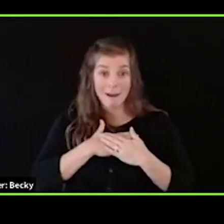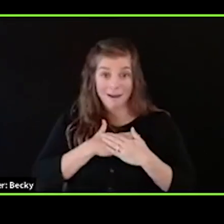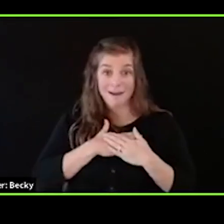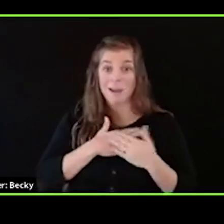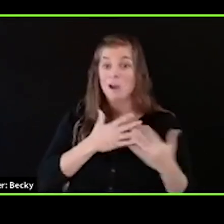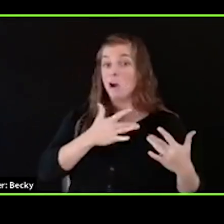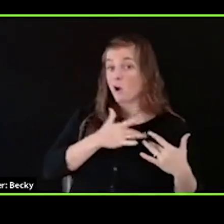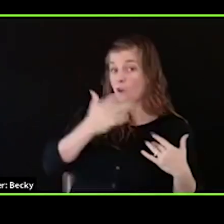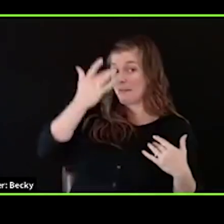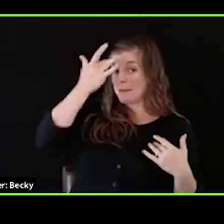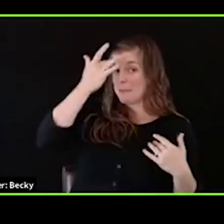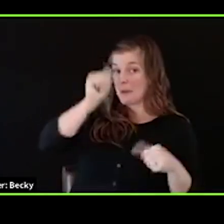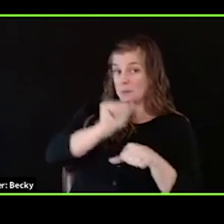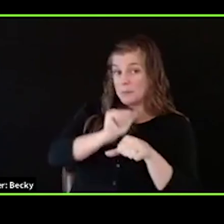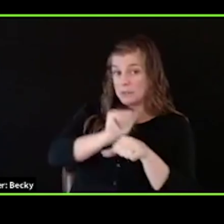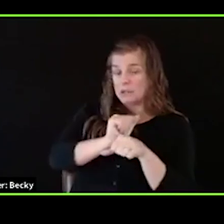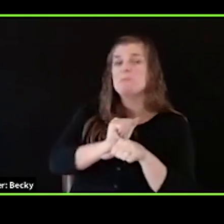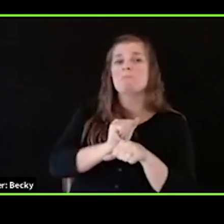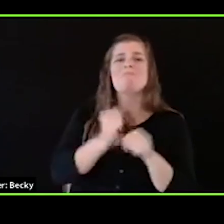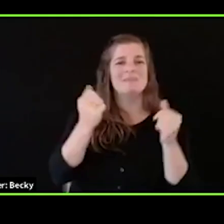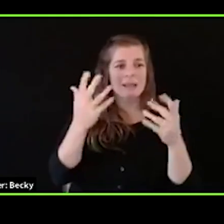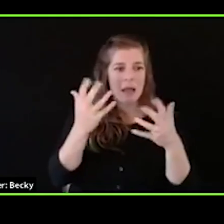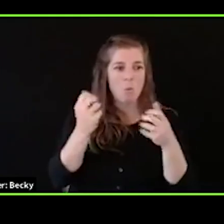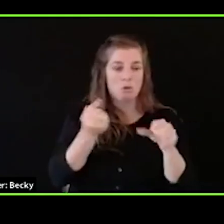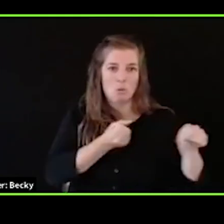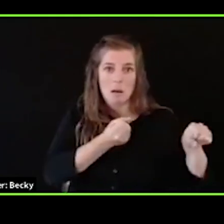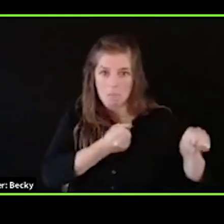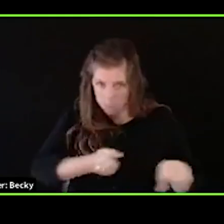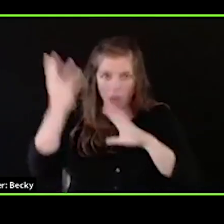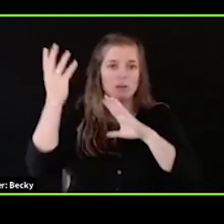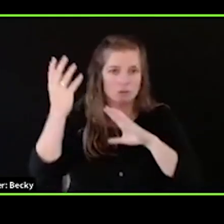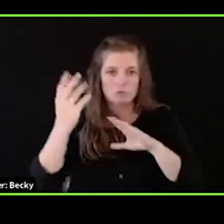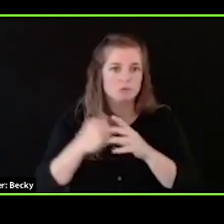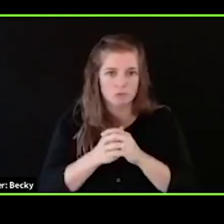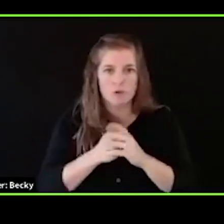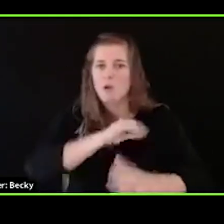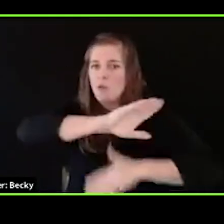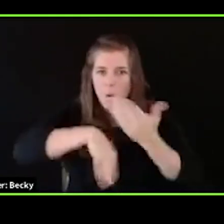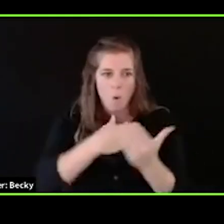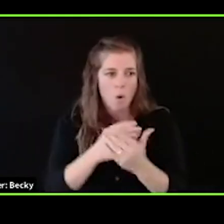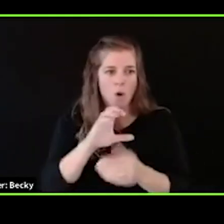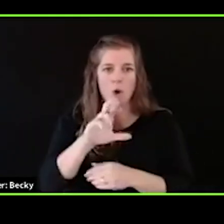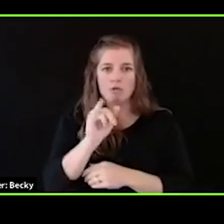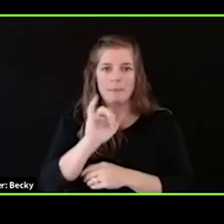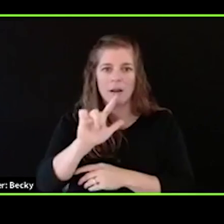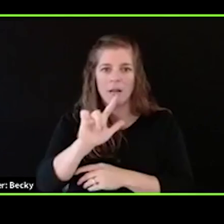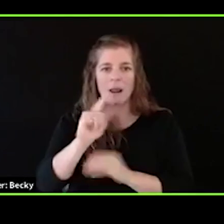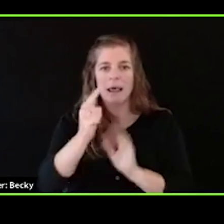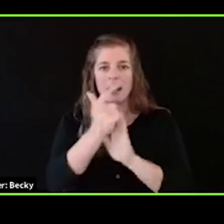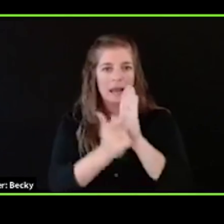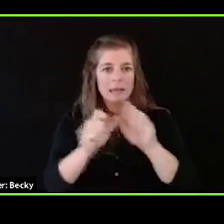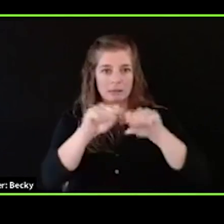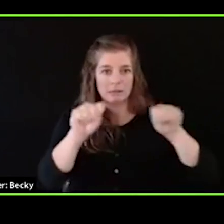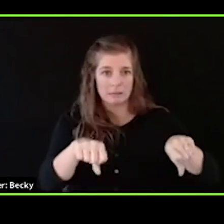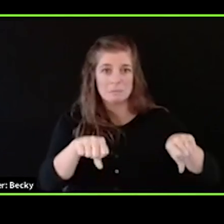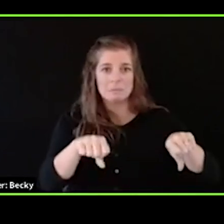that while I would like to abolish, and I am working towards abolishing the entire criminal legal system, ideally, we see some